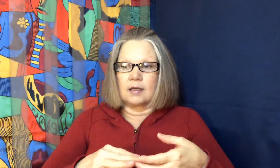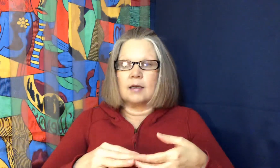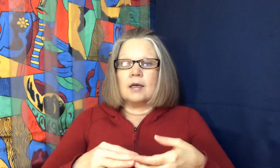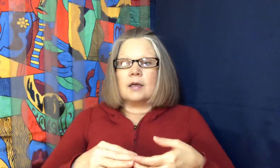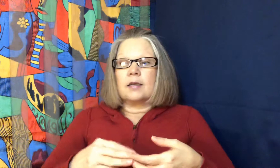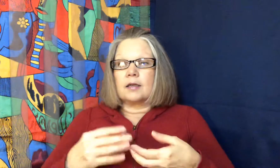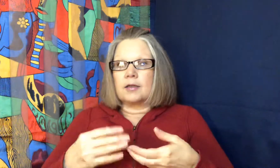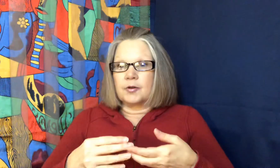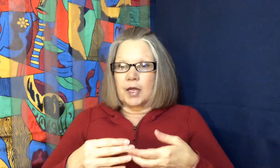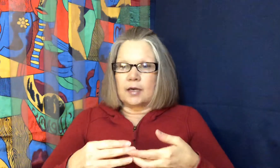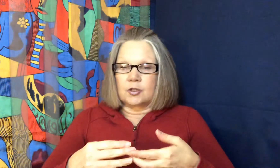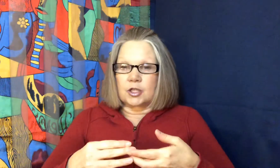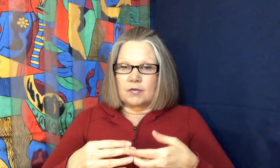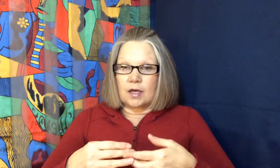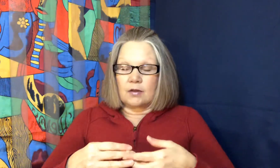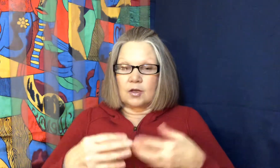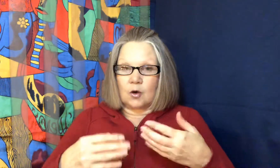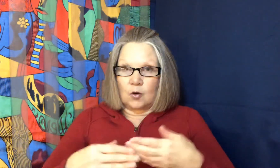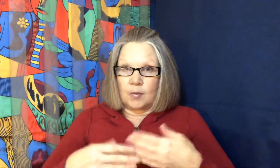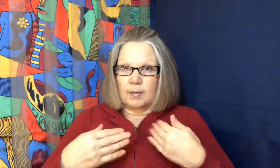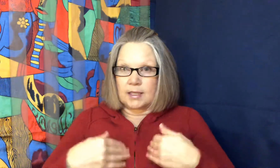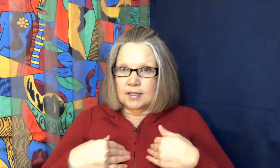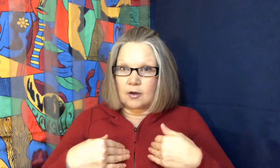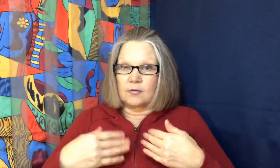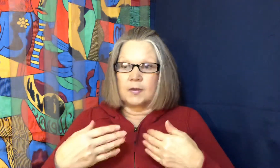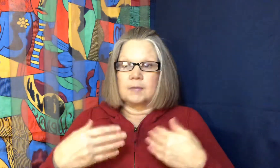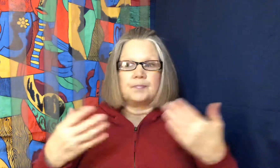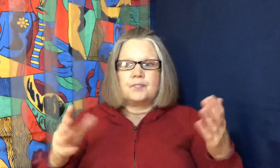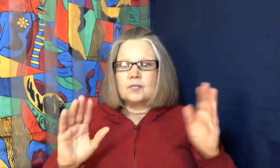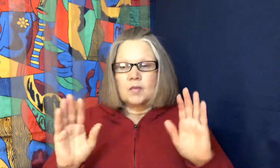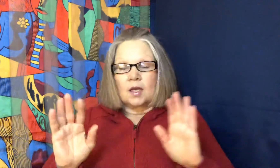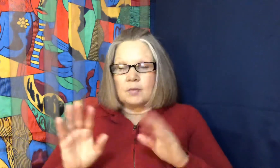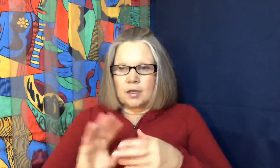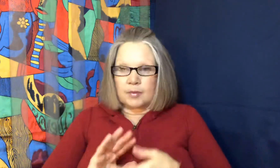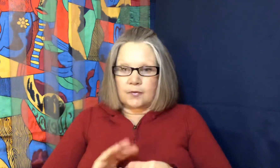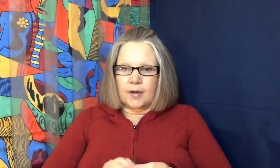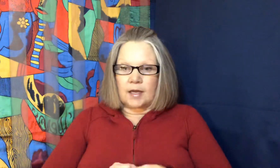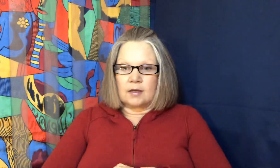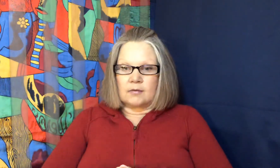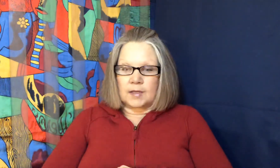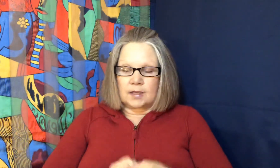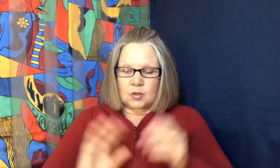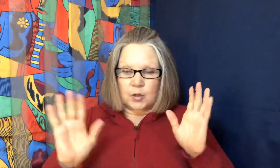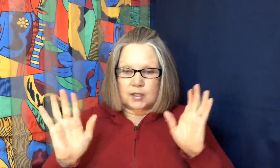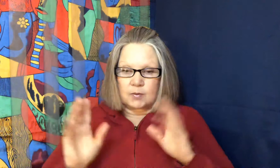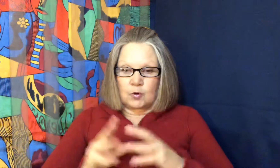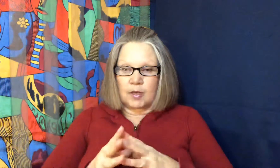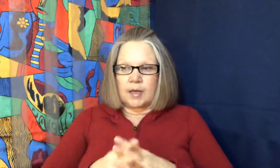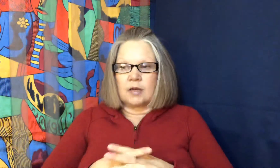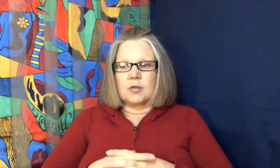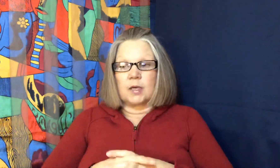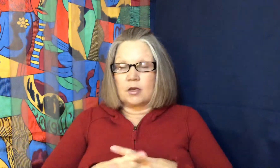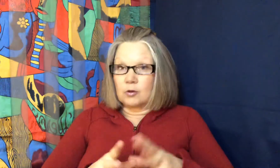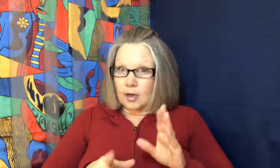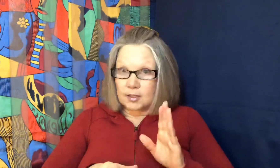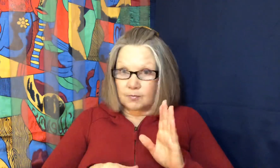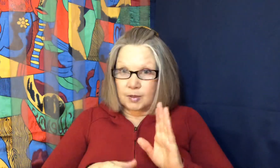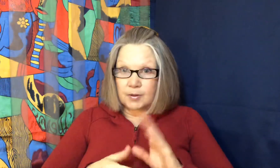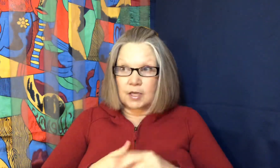can clear the energy of the home and myself and I'm not a big fan of like spreading smoke in my house but I know lots of people that